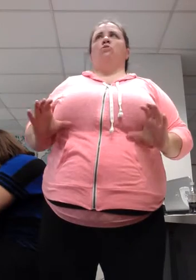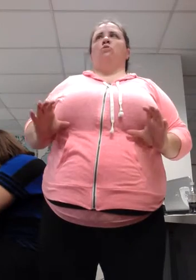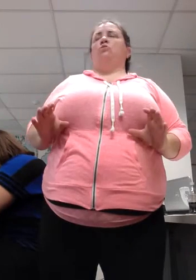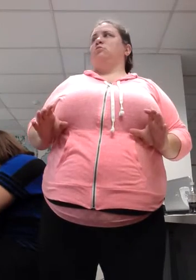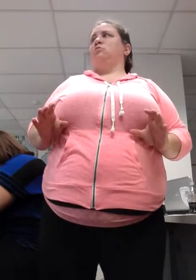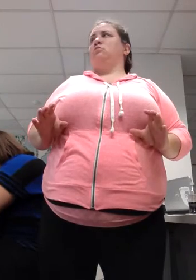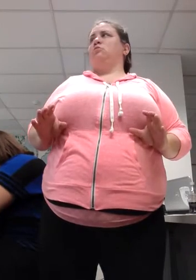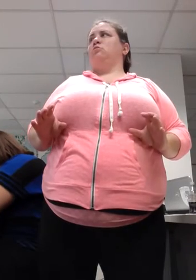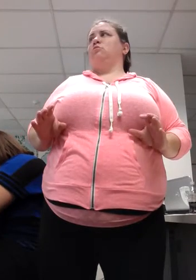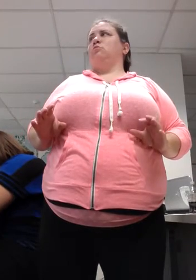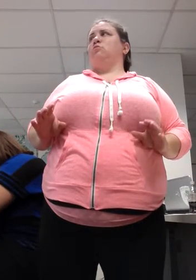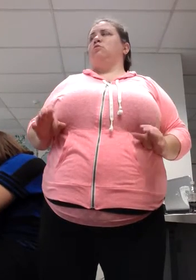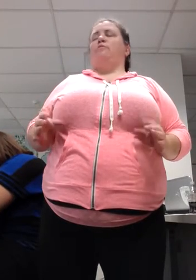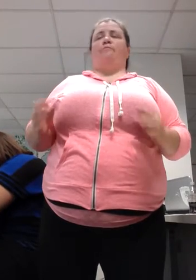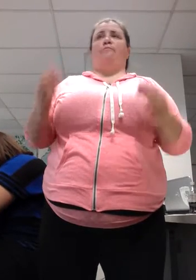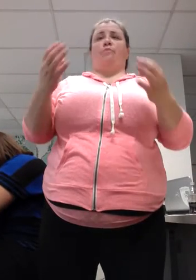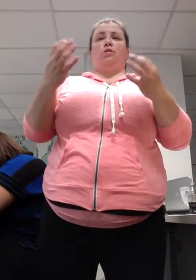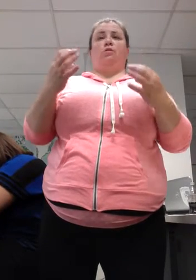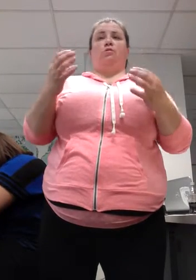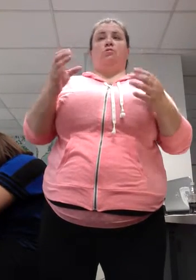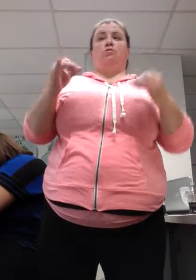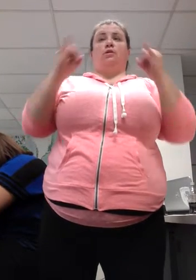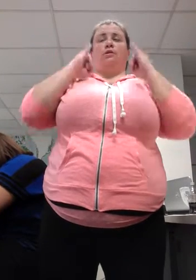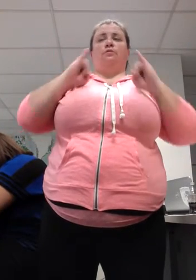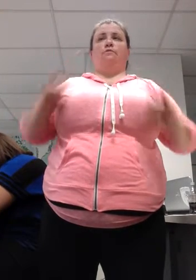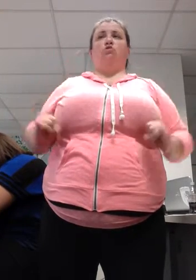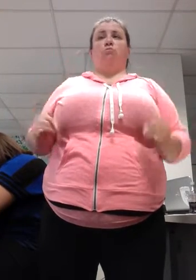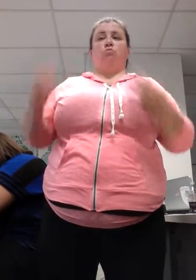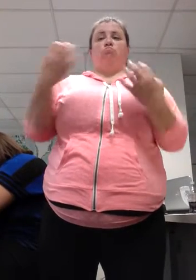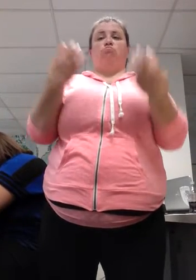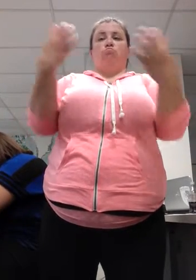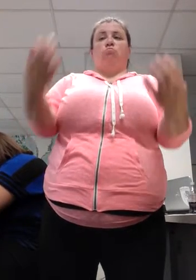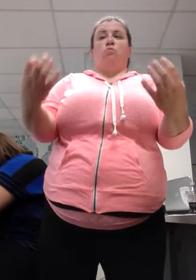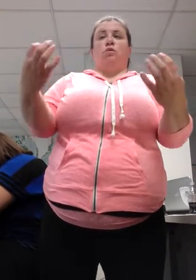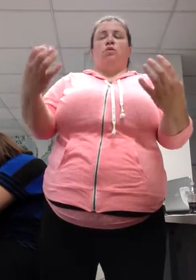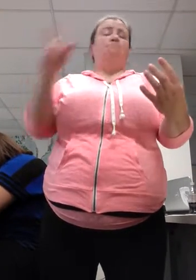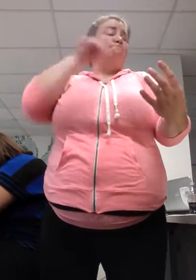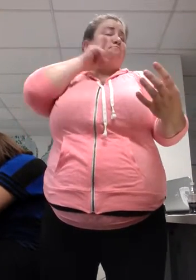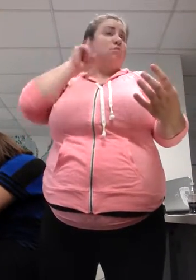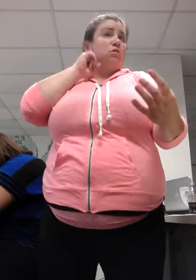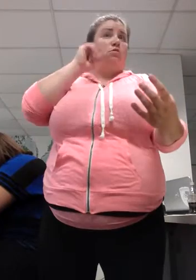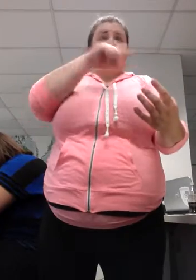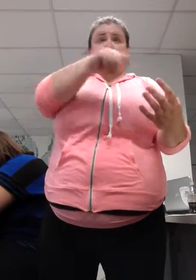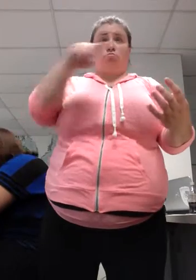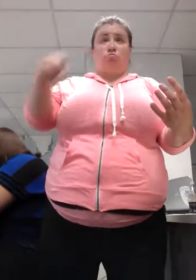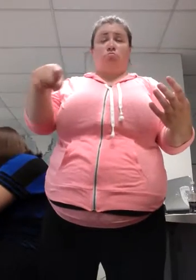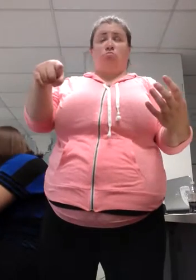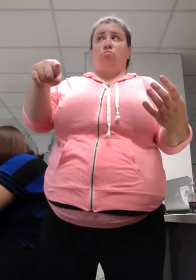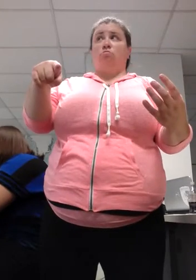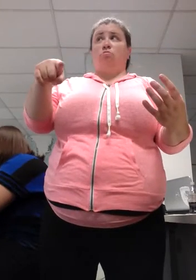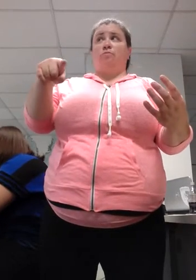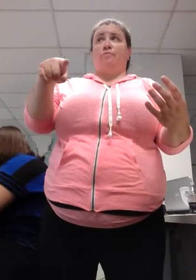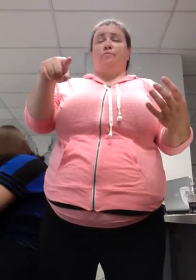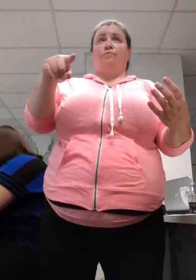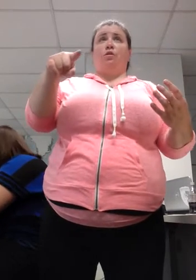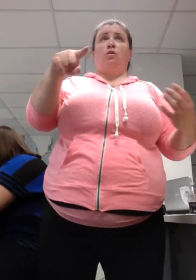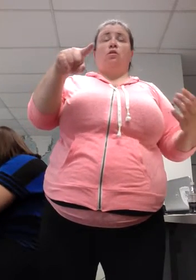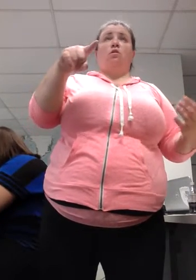individuals in front of me are deaf. Or these individuals who I'm going from ASL into English